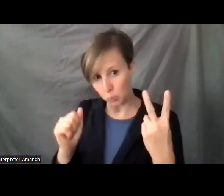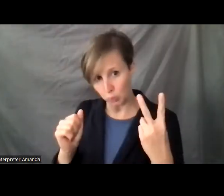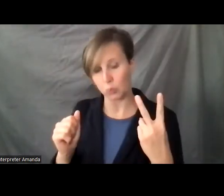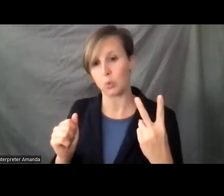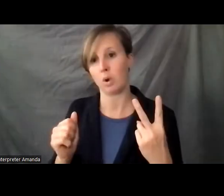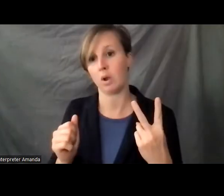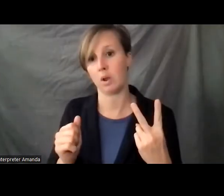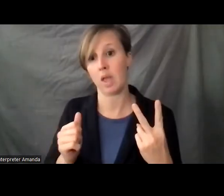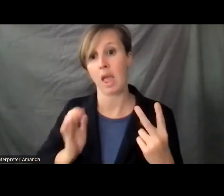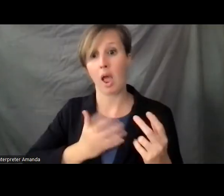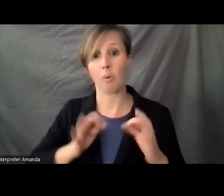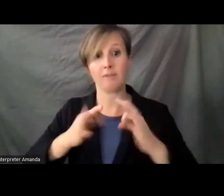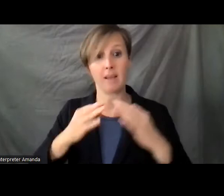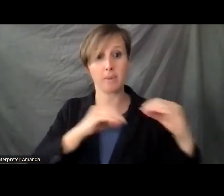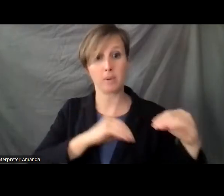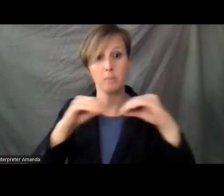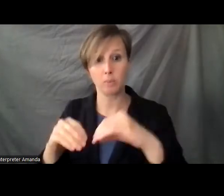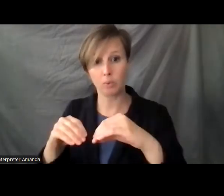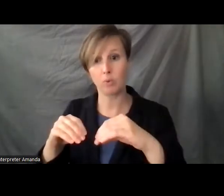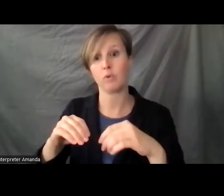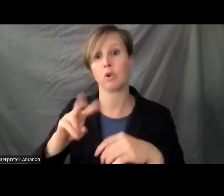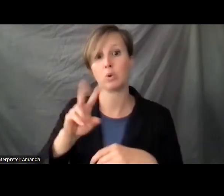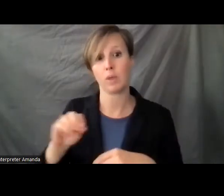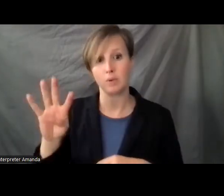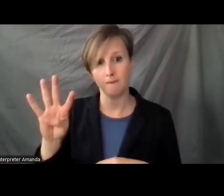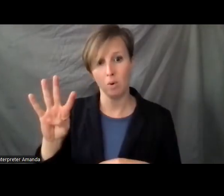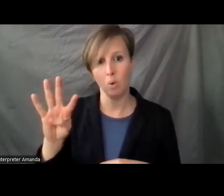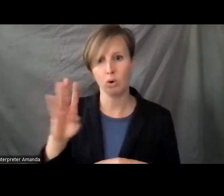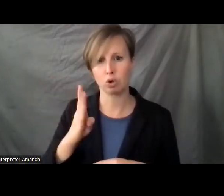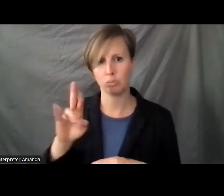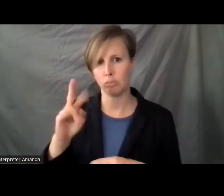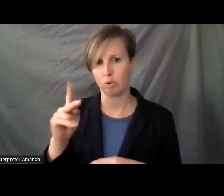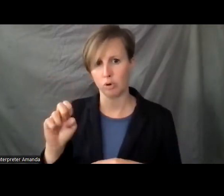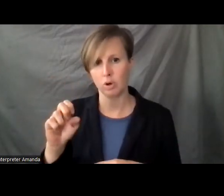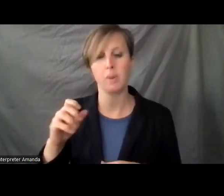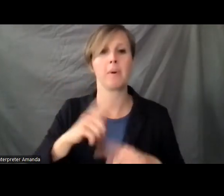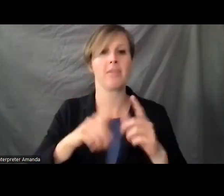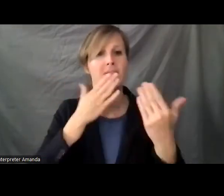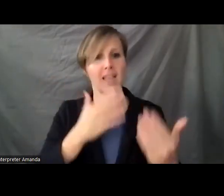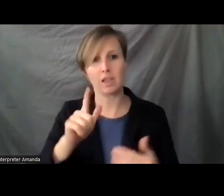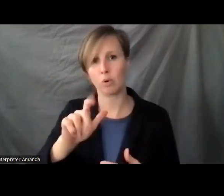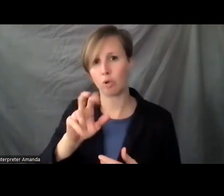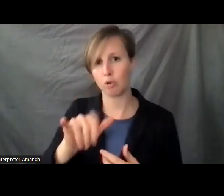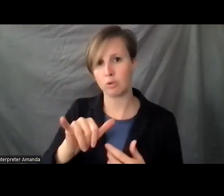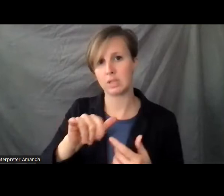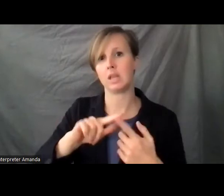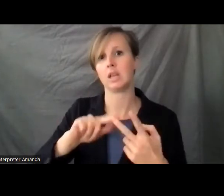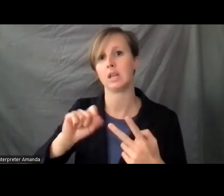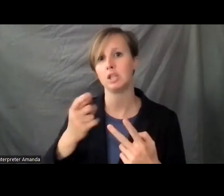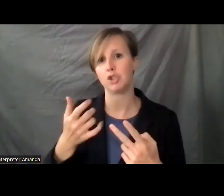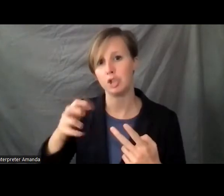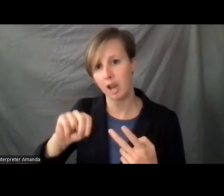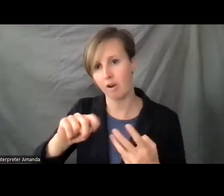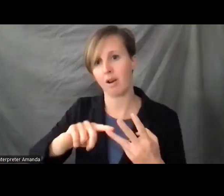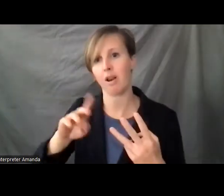moved here to Burke in 2004. But first, want to thank Lucy, Sharon, and Connor for the opportunity, again,